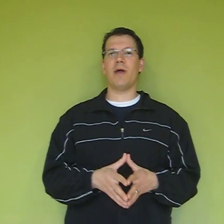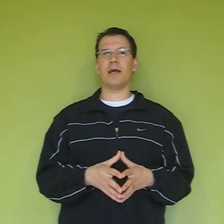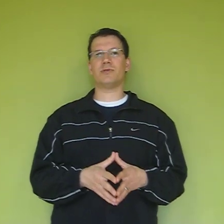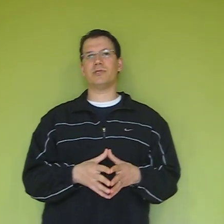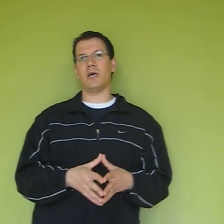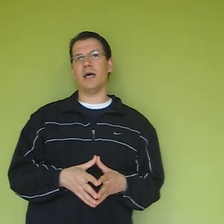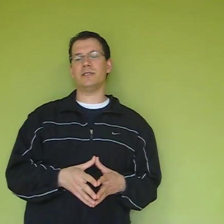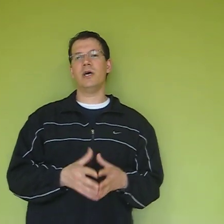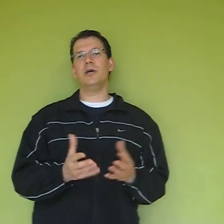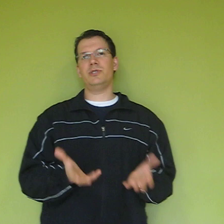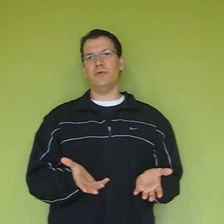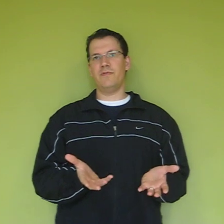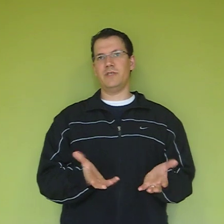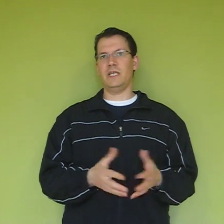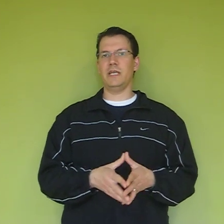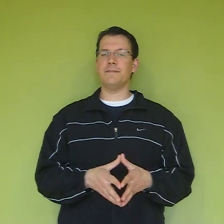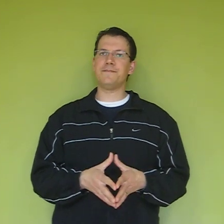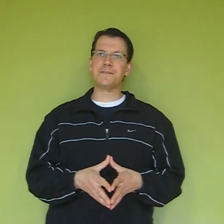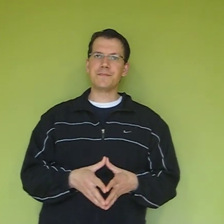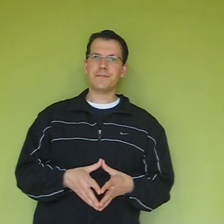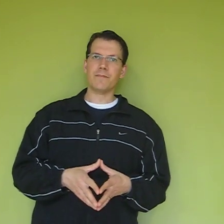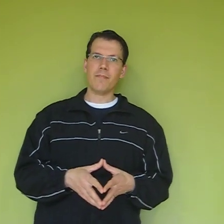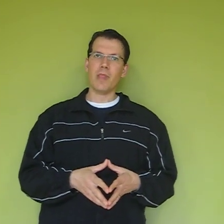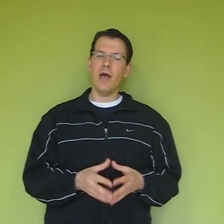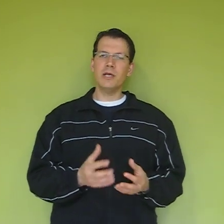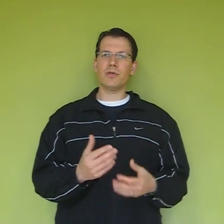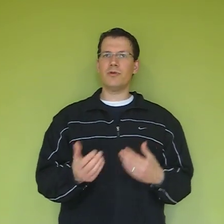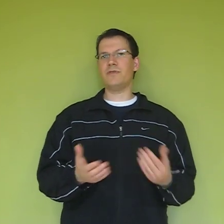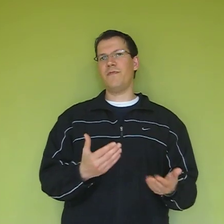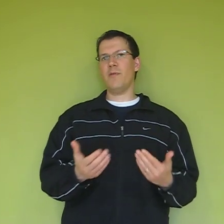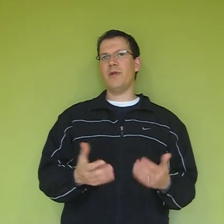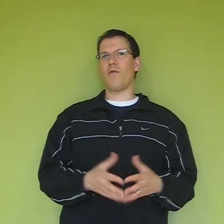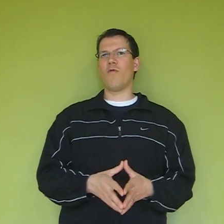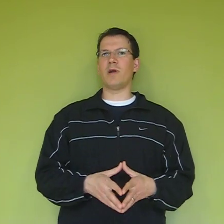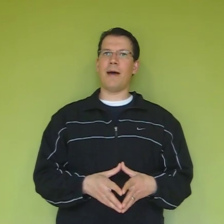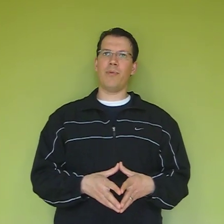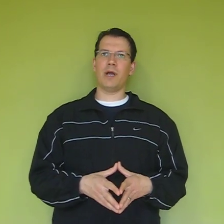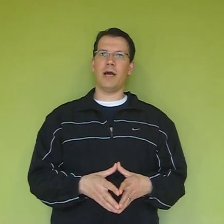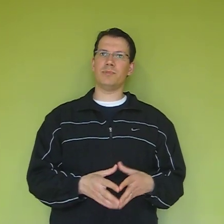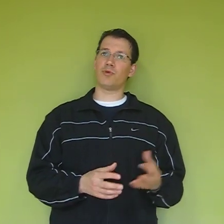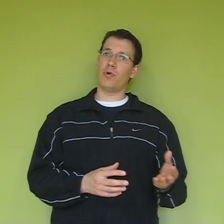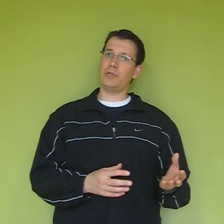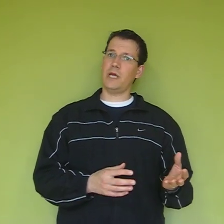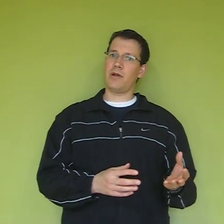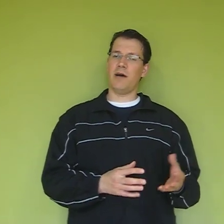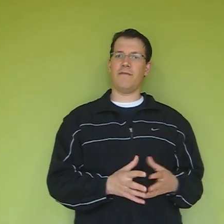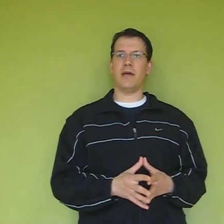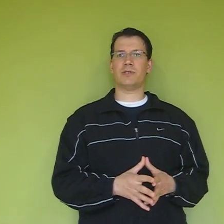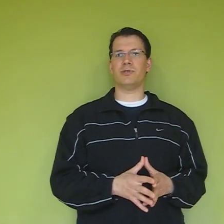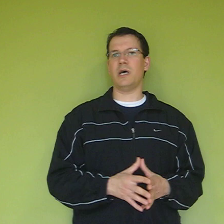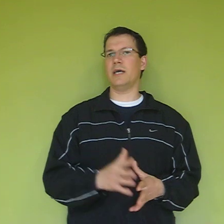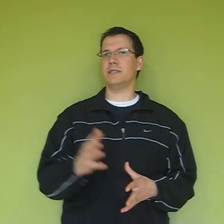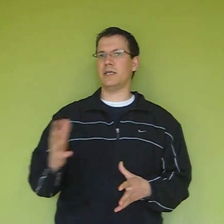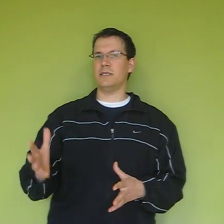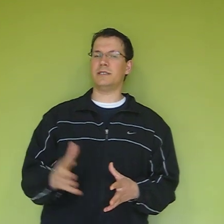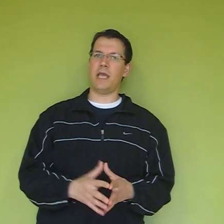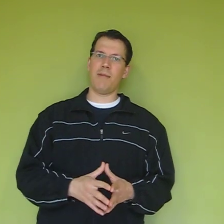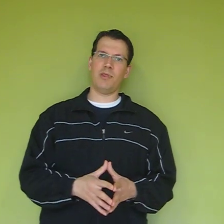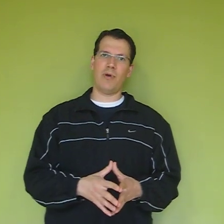exercise to fatigue. So there's a fair bit of overlap when it comes to rotator cuff exercises and scapular